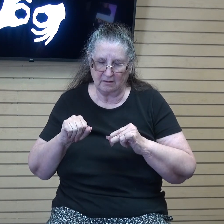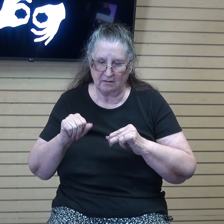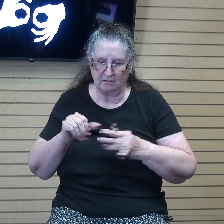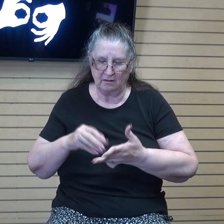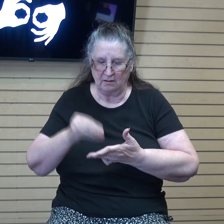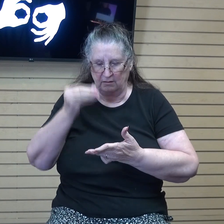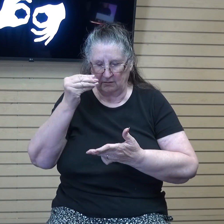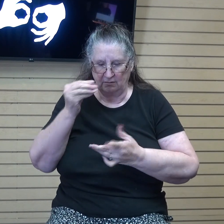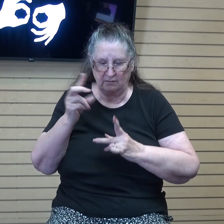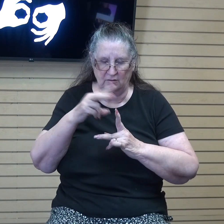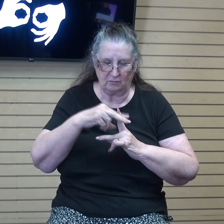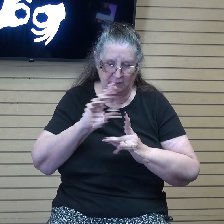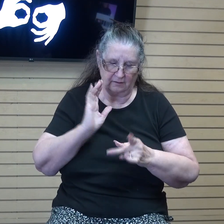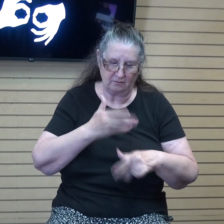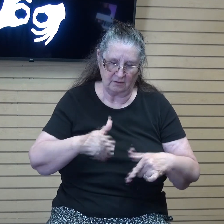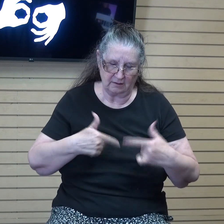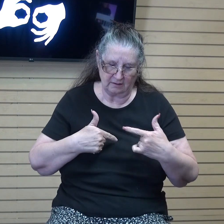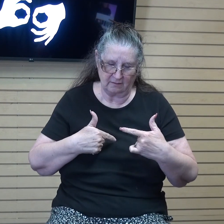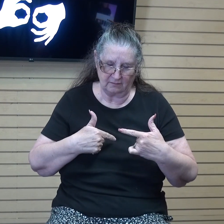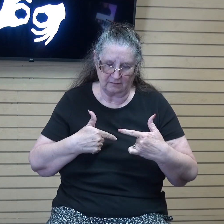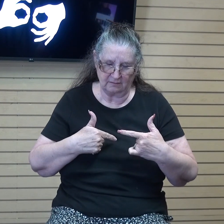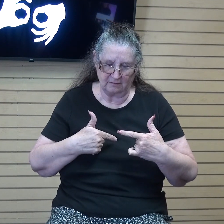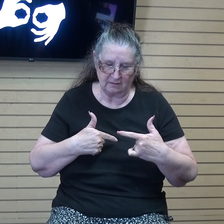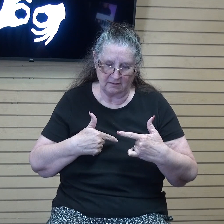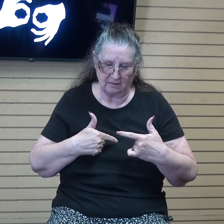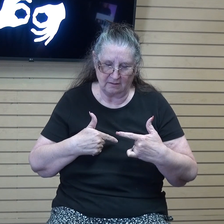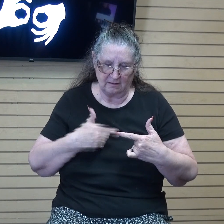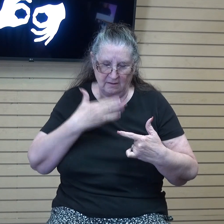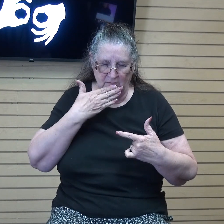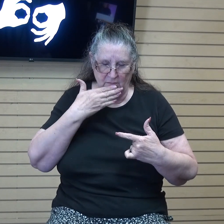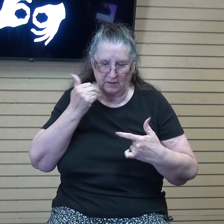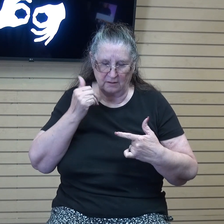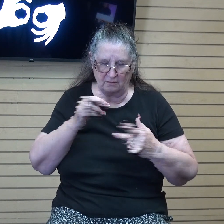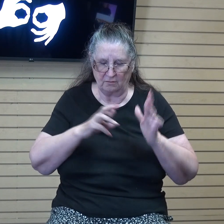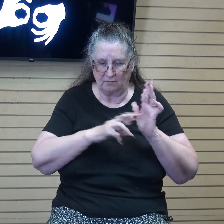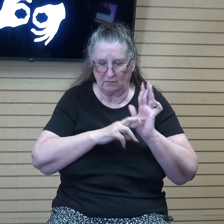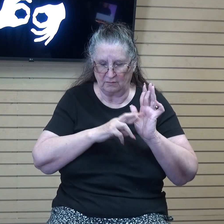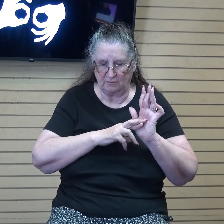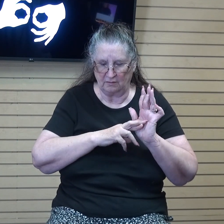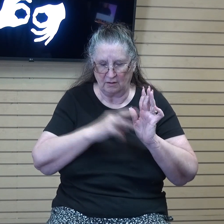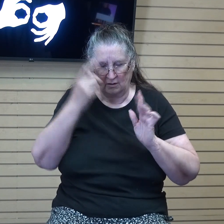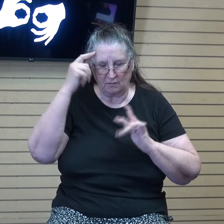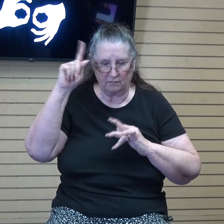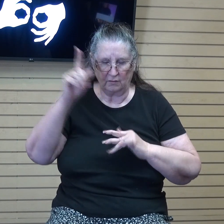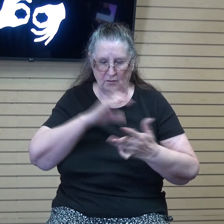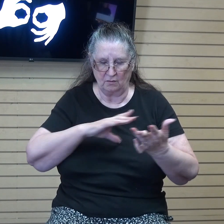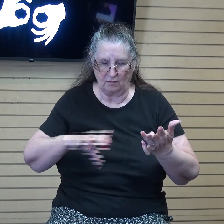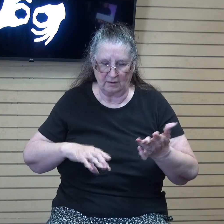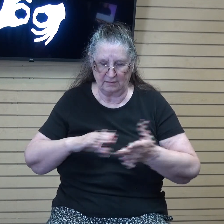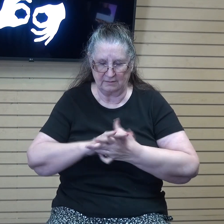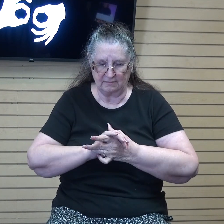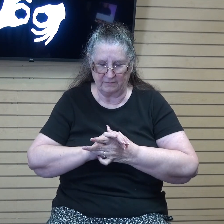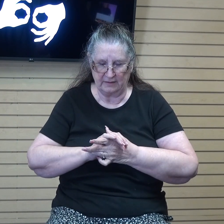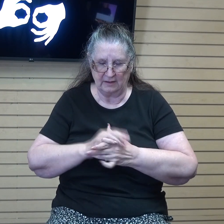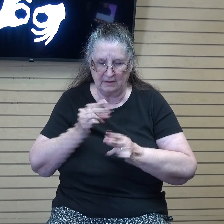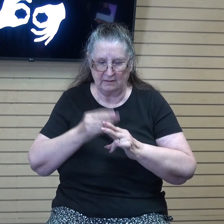apply it to our lives, and just be better representatives for you, Christ. And it's in Jesus' name we pray,